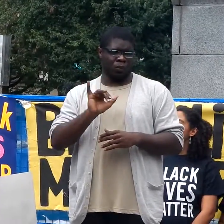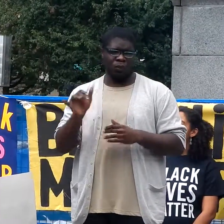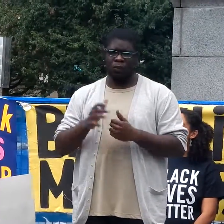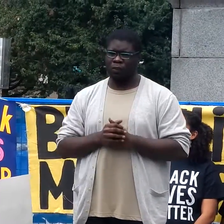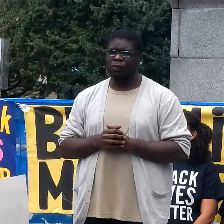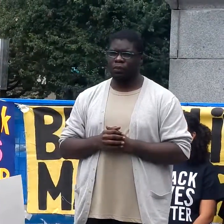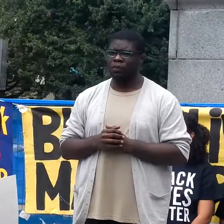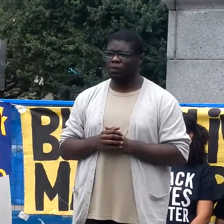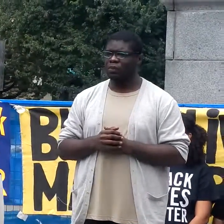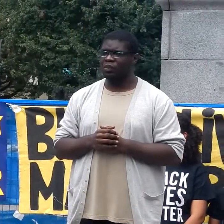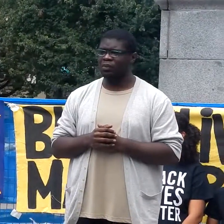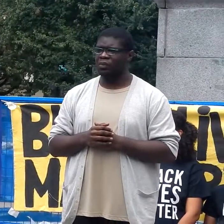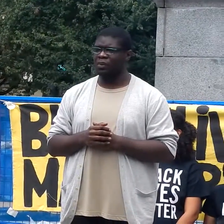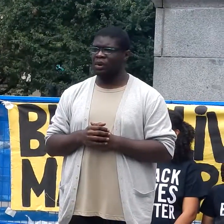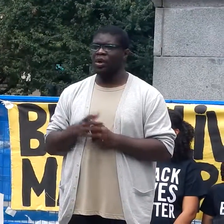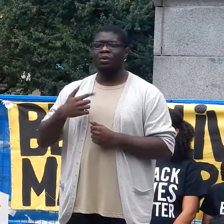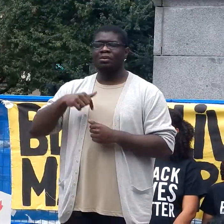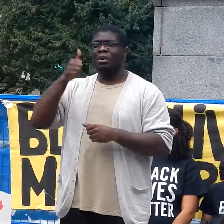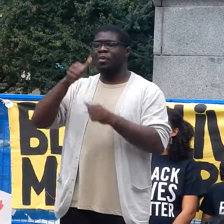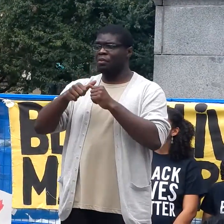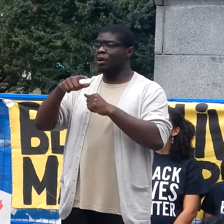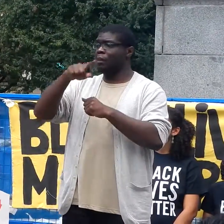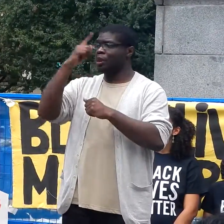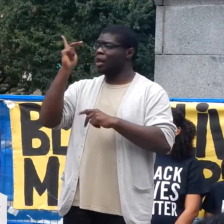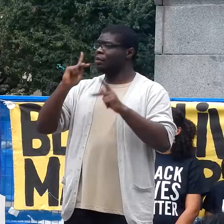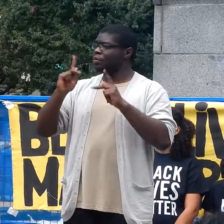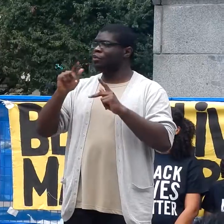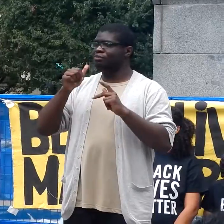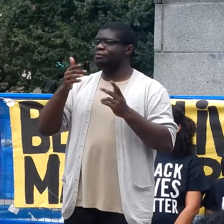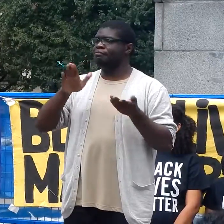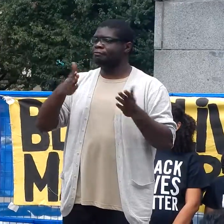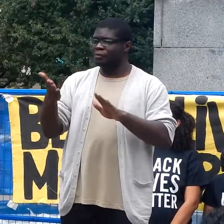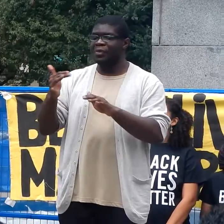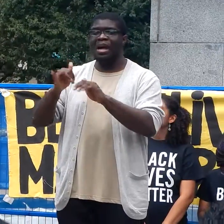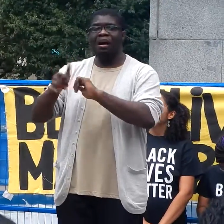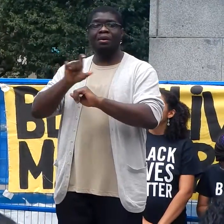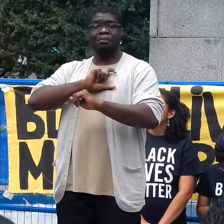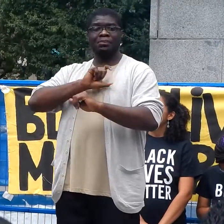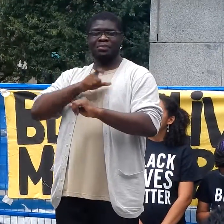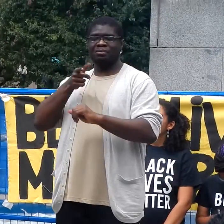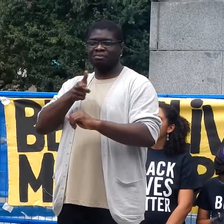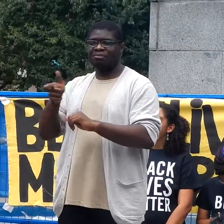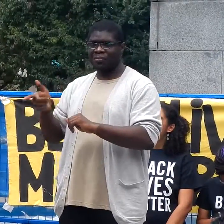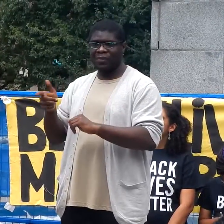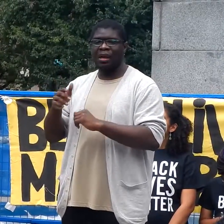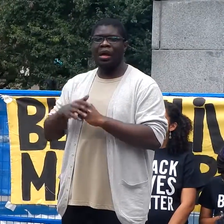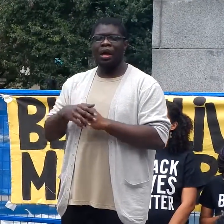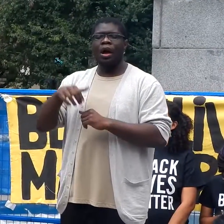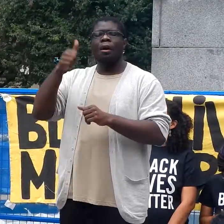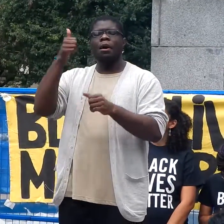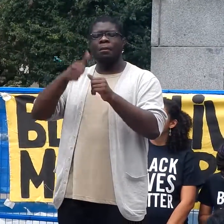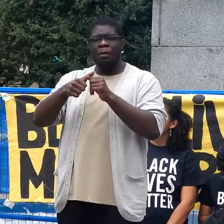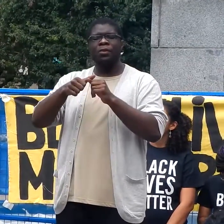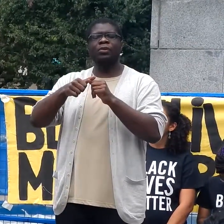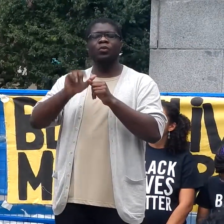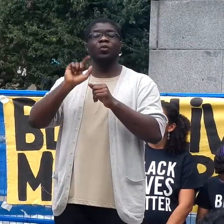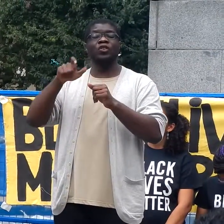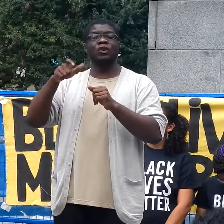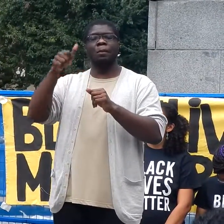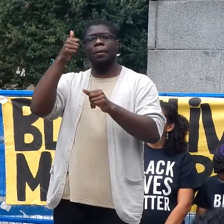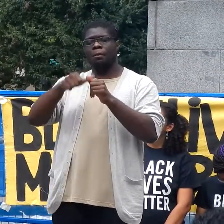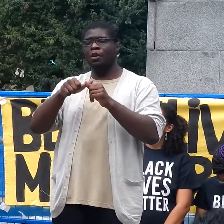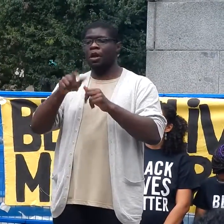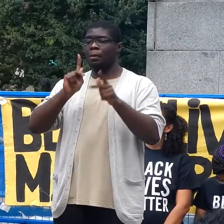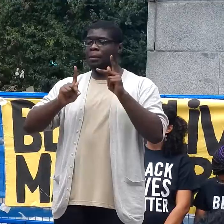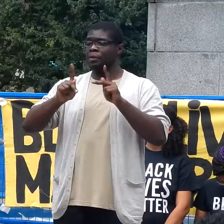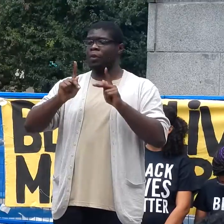while we remember black bodies mercilessly taken from us by police brutality we must also remember the violence that indigenous communities face from